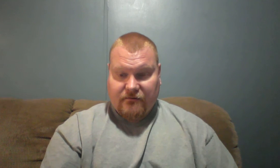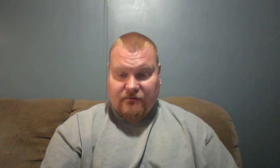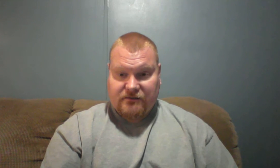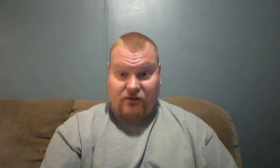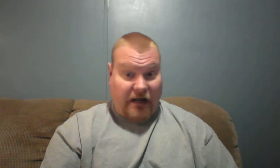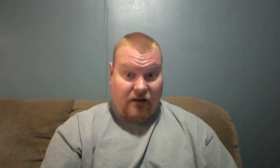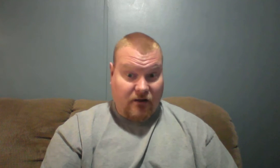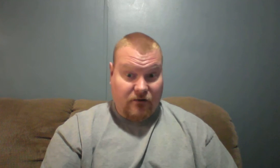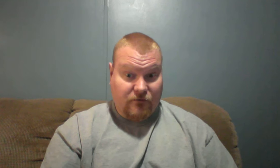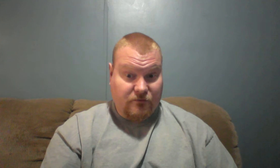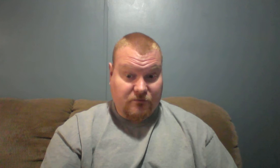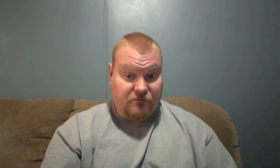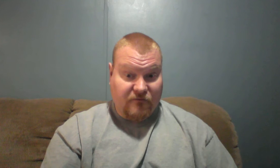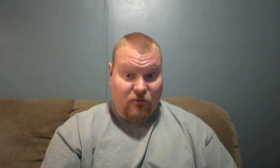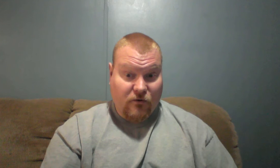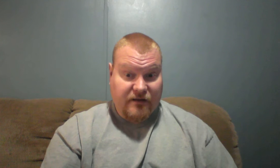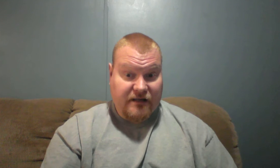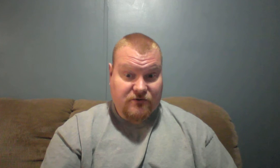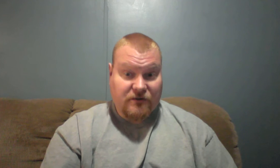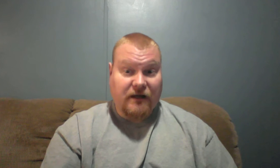So how long before the end is going to come?